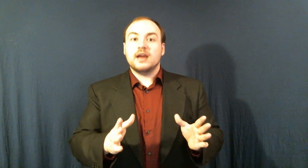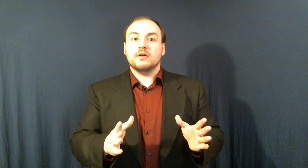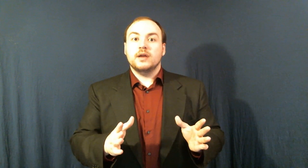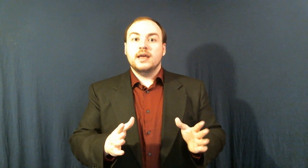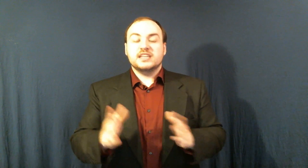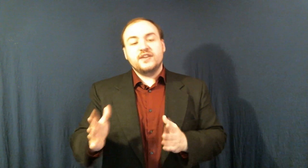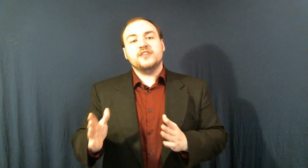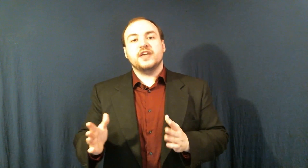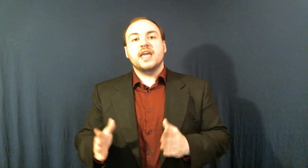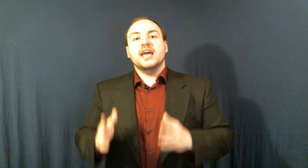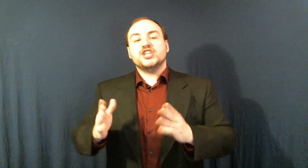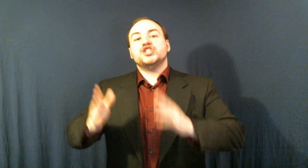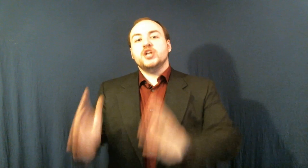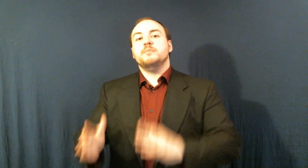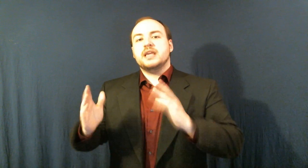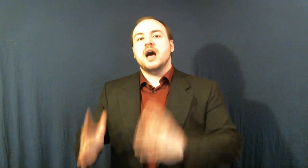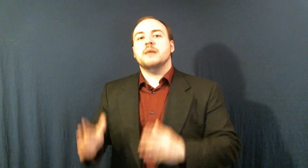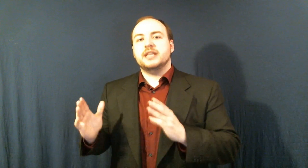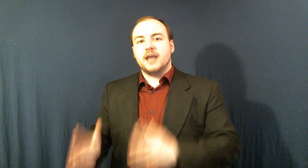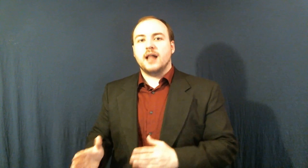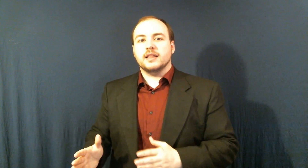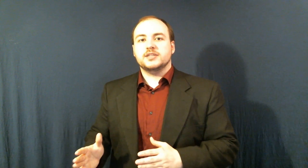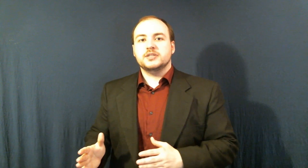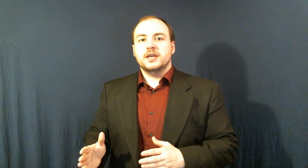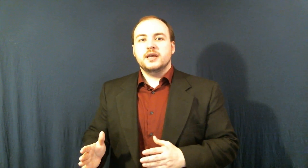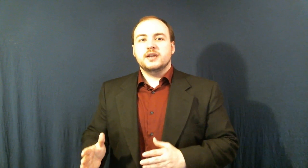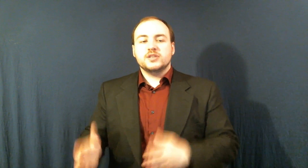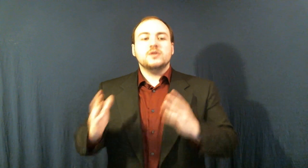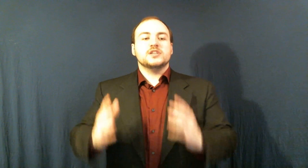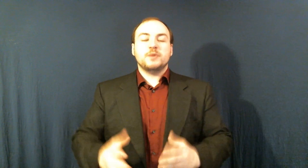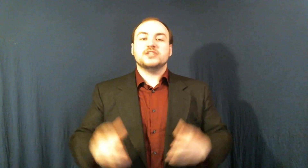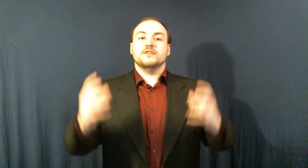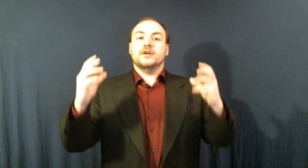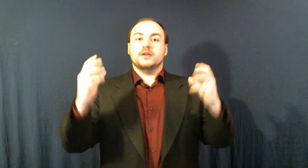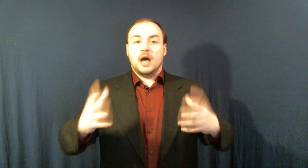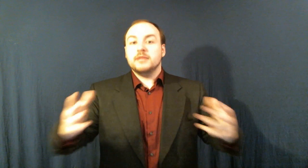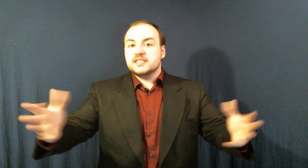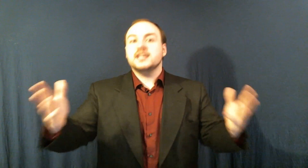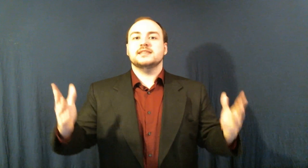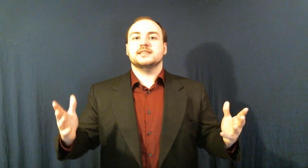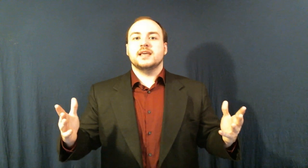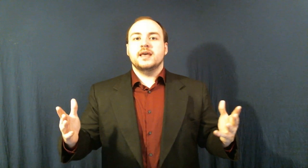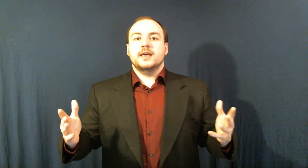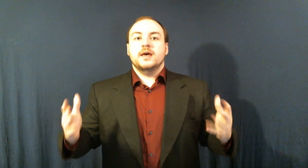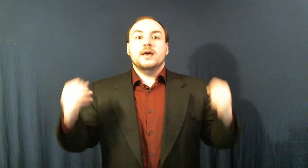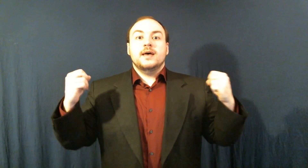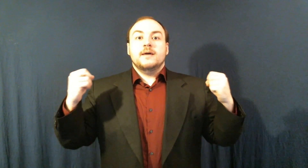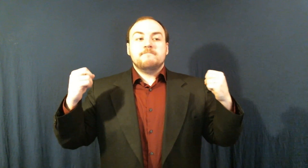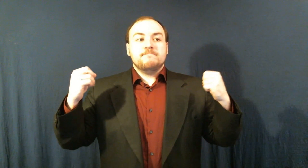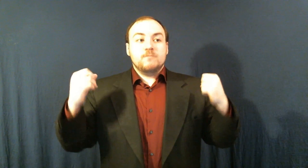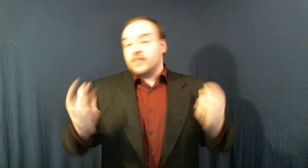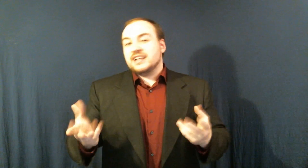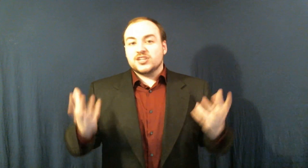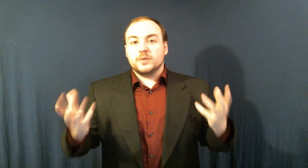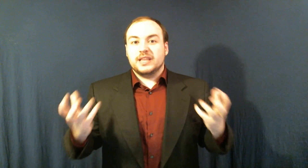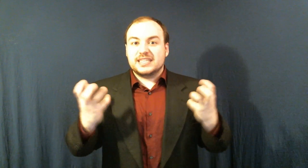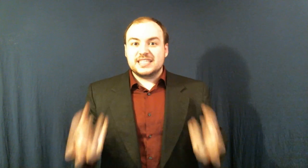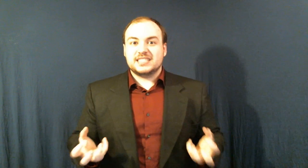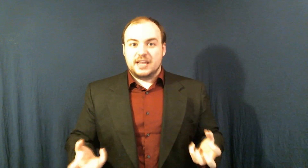there As if anything it should be common knowledge There's an old expression of common sense Well that doesn't really exist